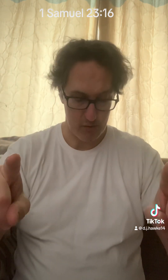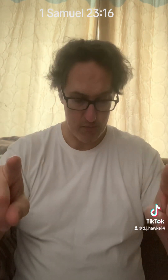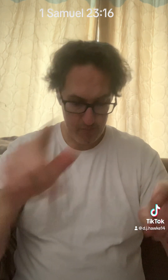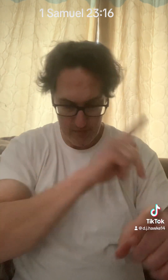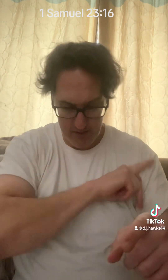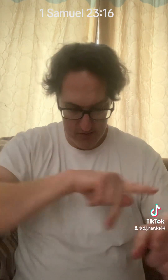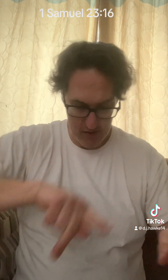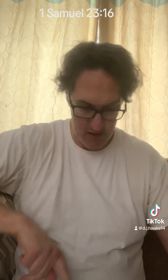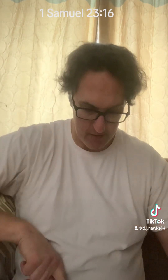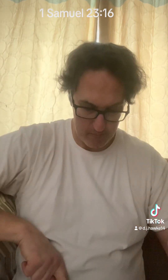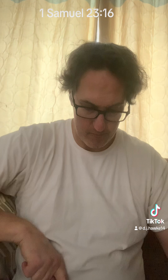as King.